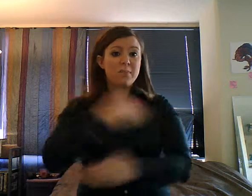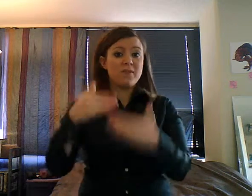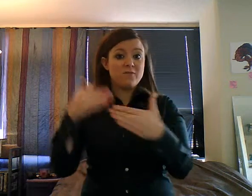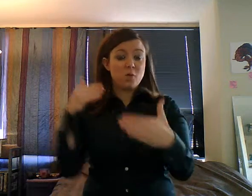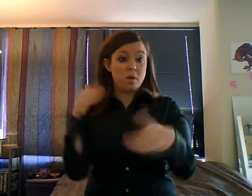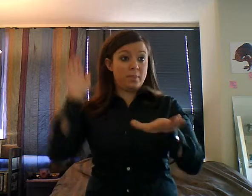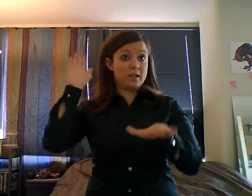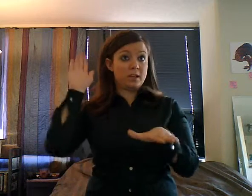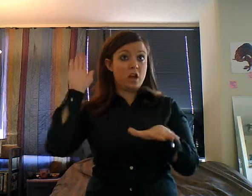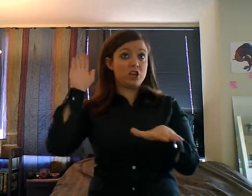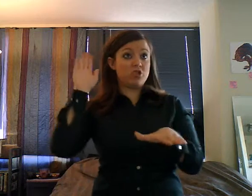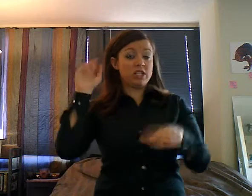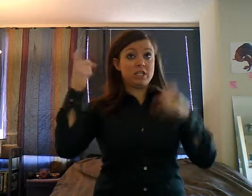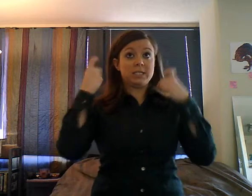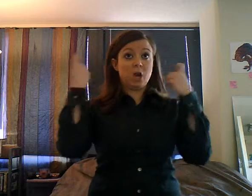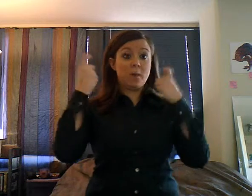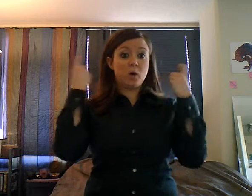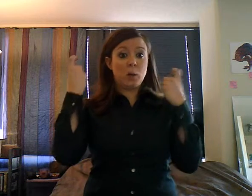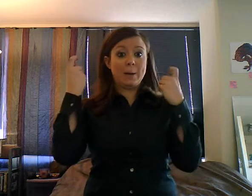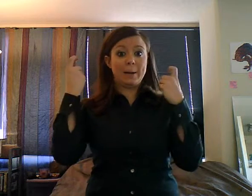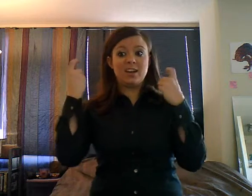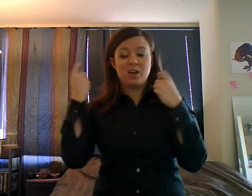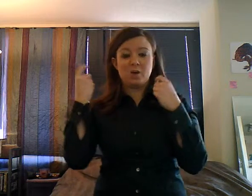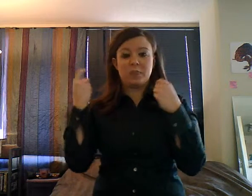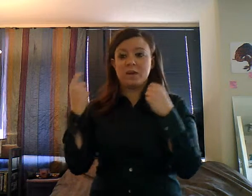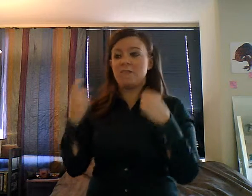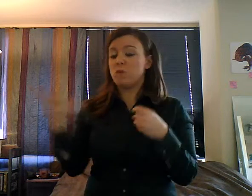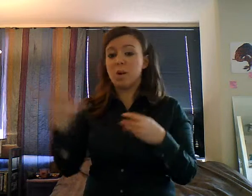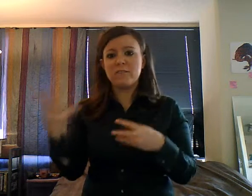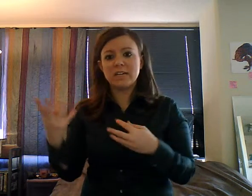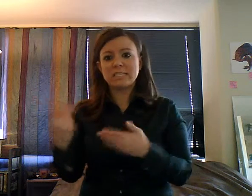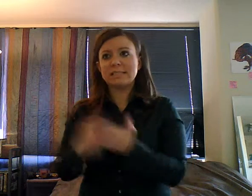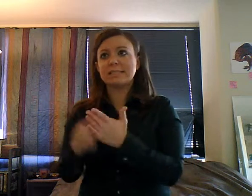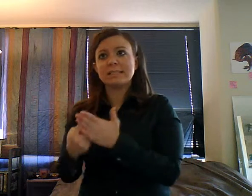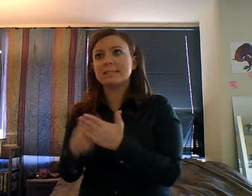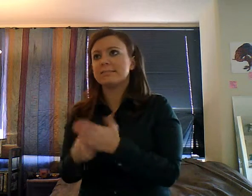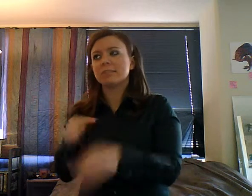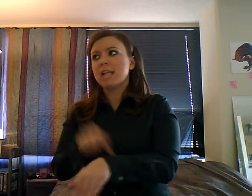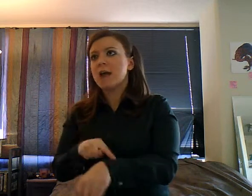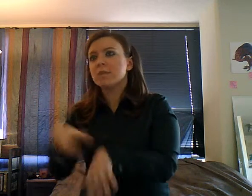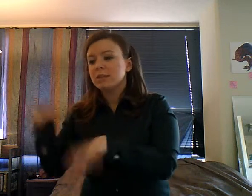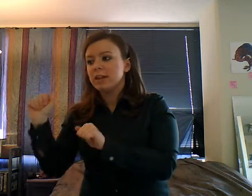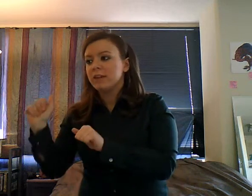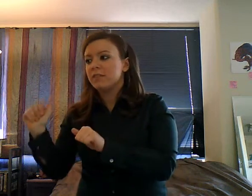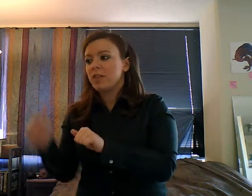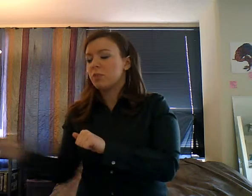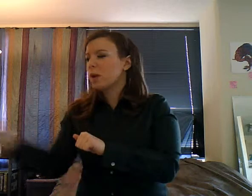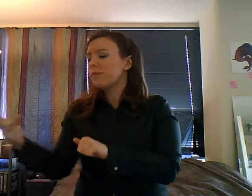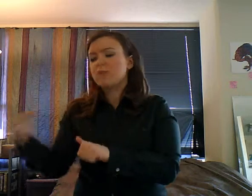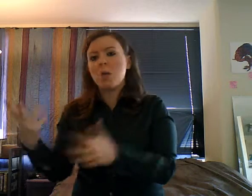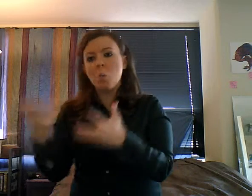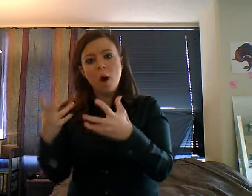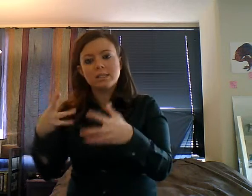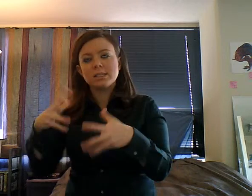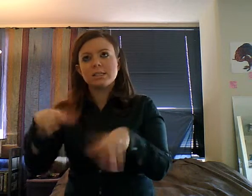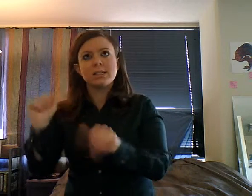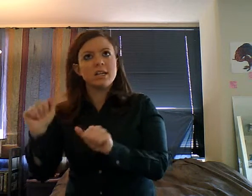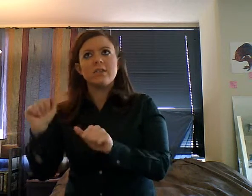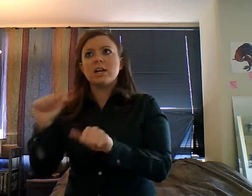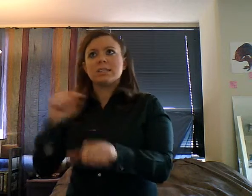be able to make it down because of the expected crowds. But, um, so we left, or Nick gets up to get around, and he turns